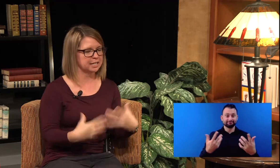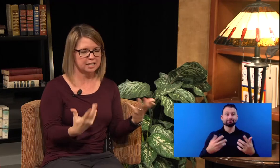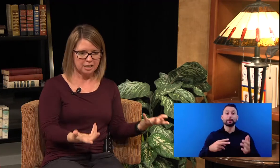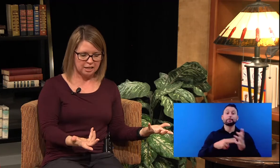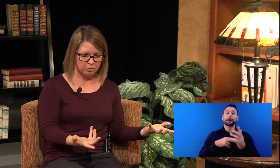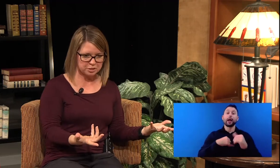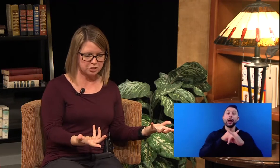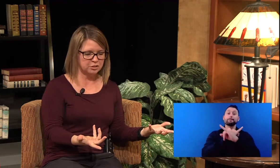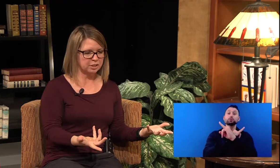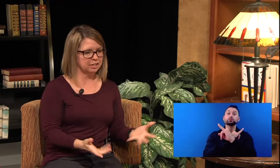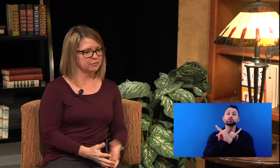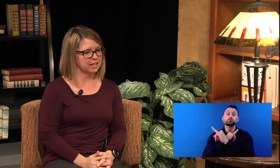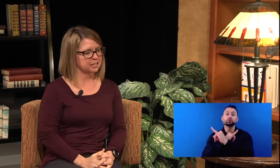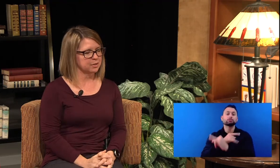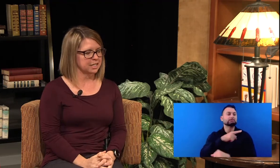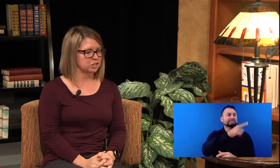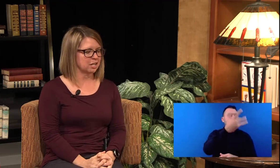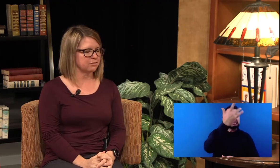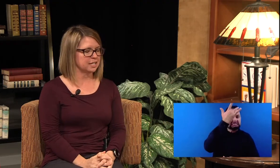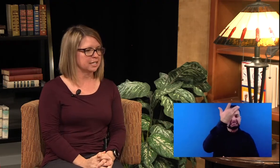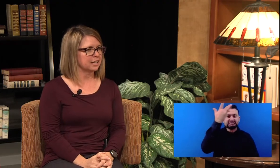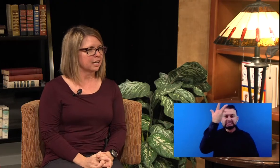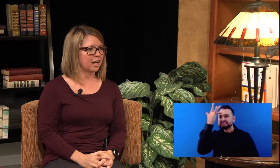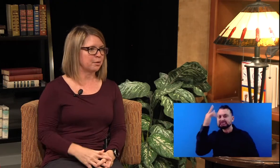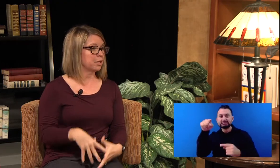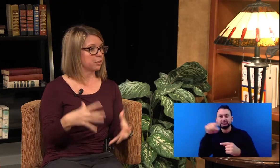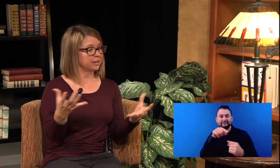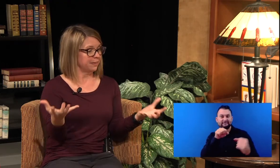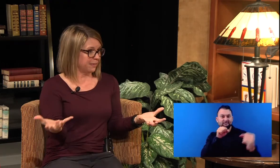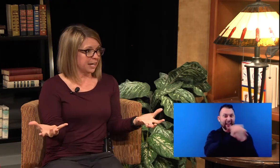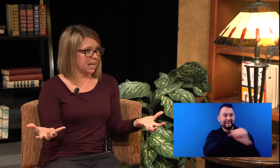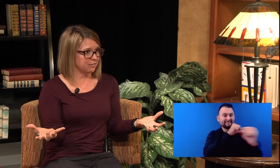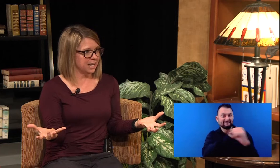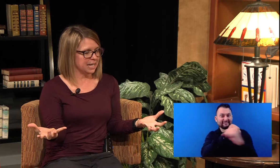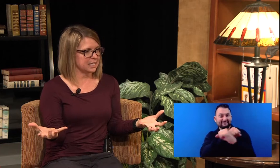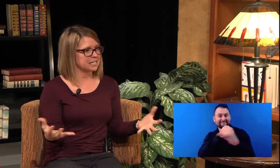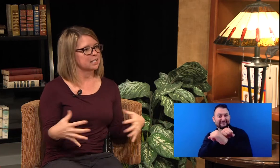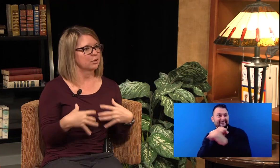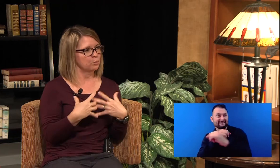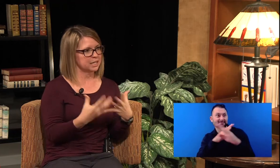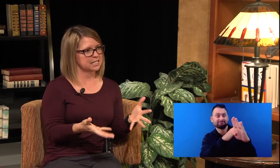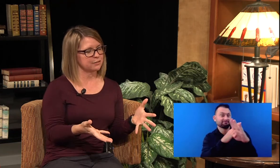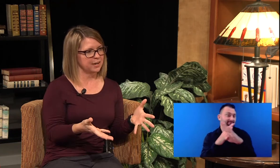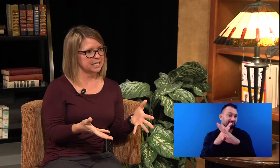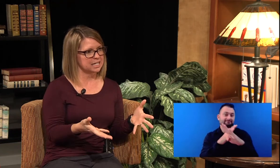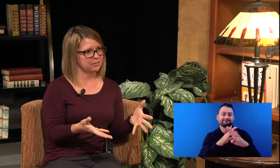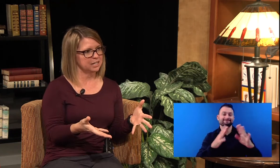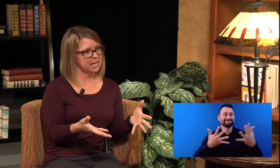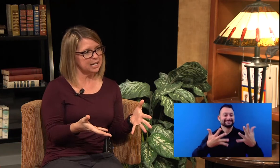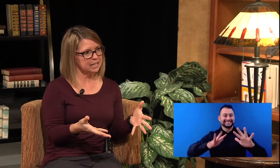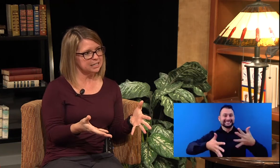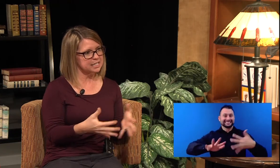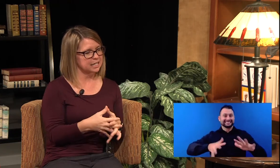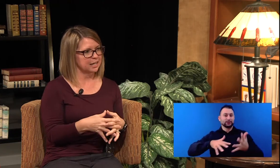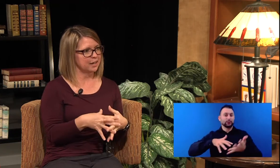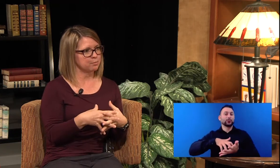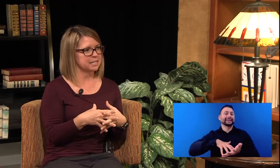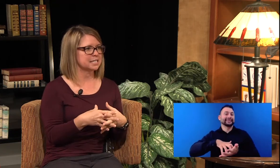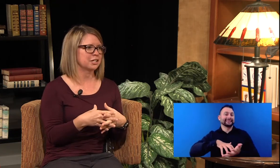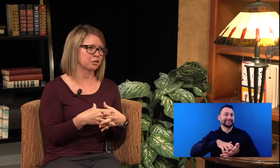was newly infected with HIV, um, they wouldn't then have AIDS. When it's defined as having AIDS, that means that your